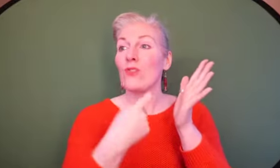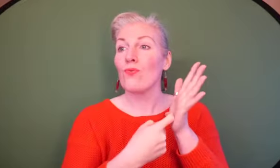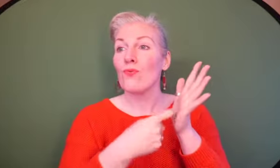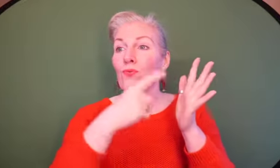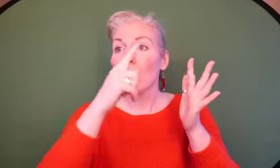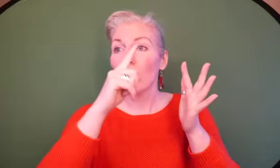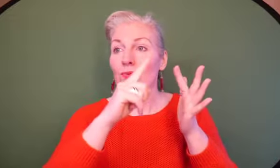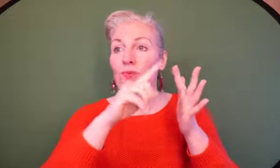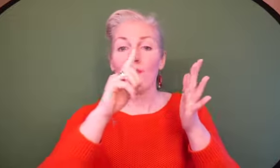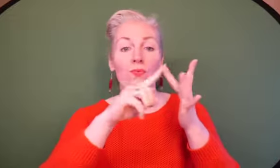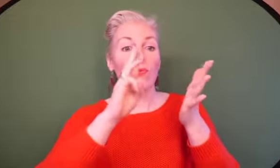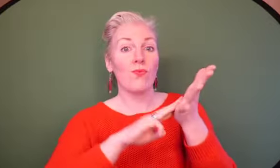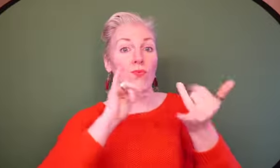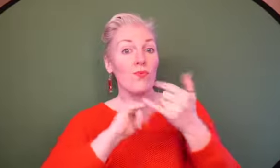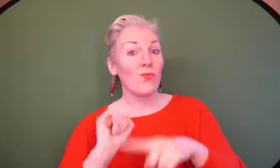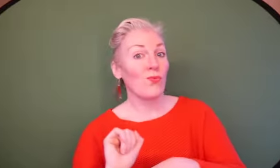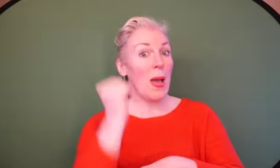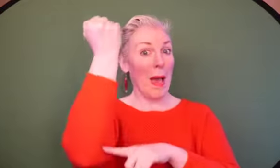Let me